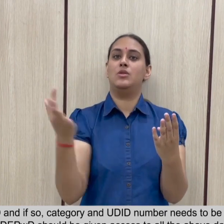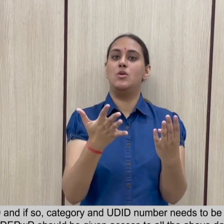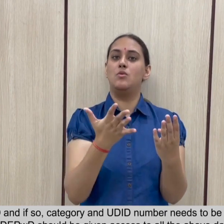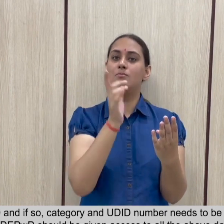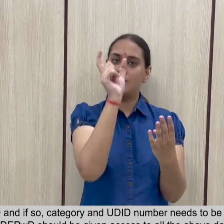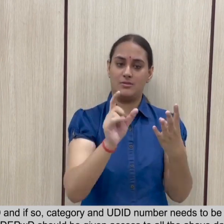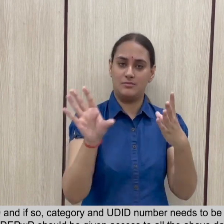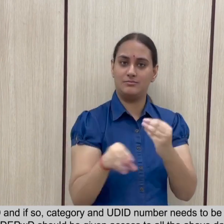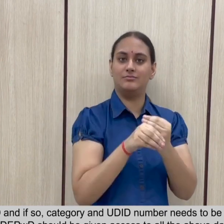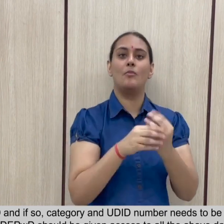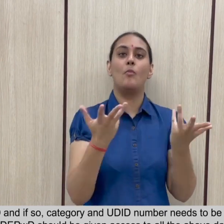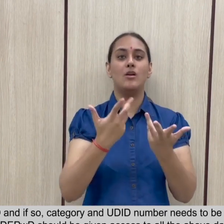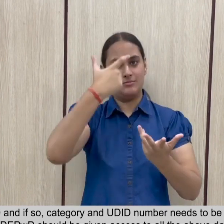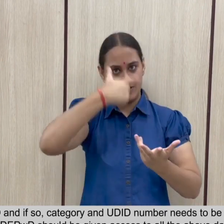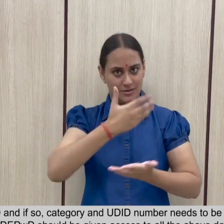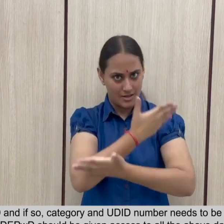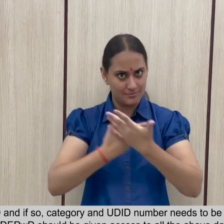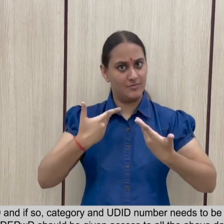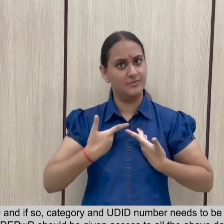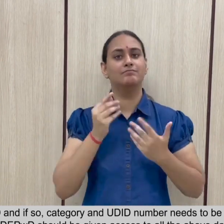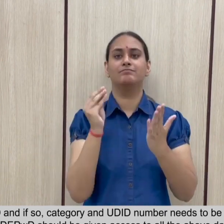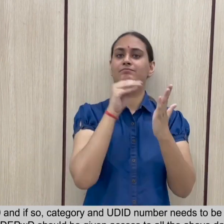category and UDID number needs to be mentioned.